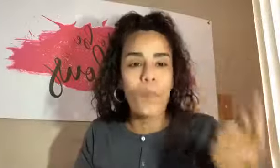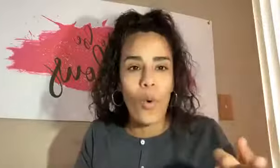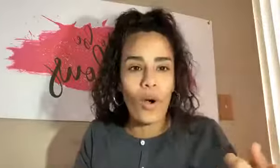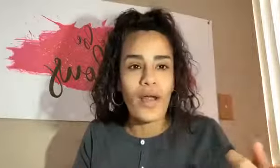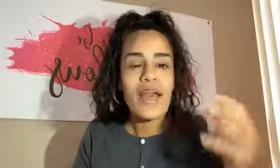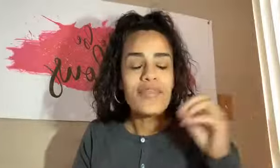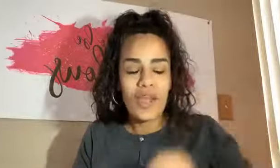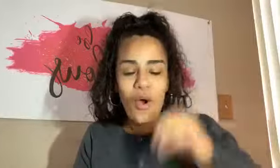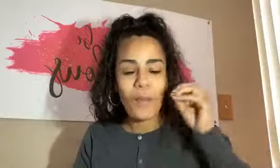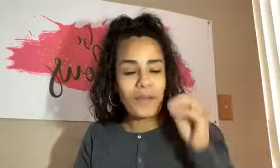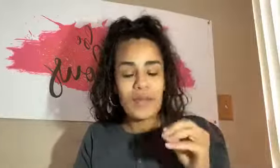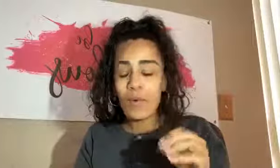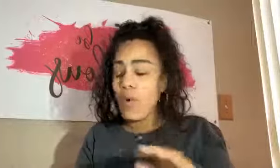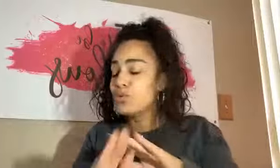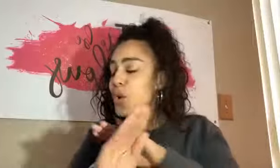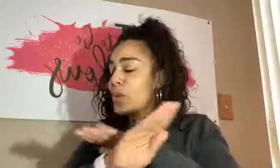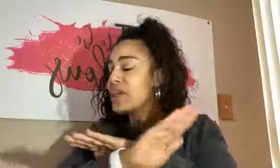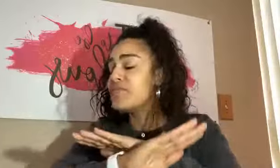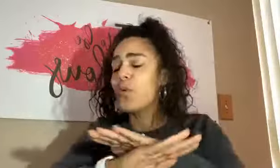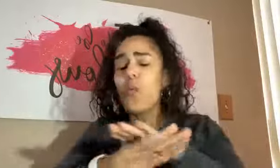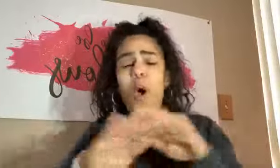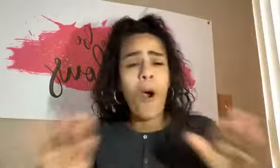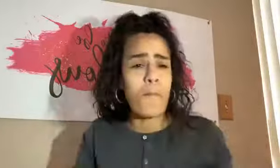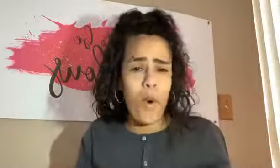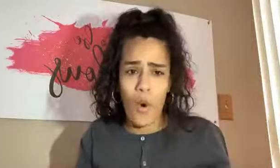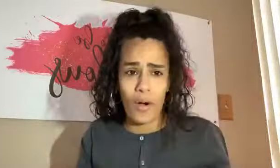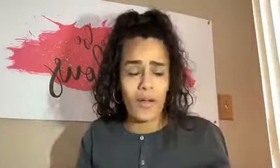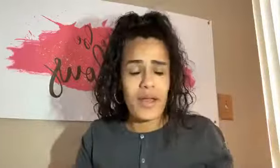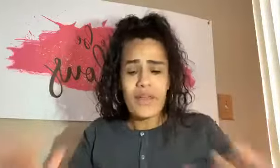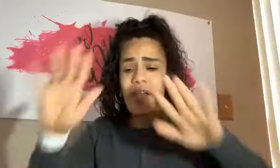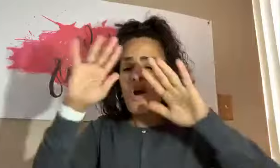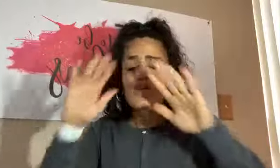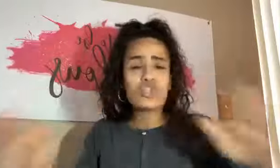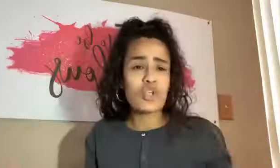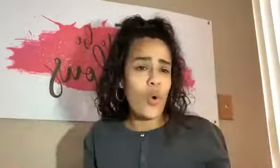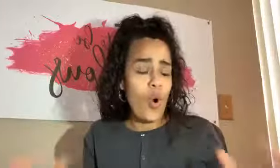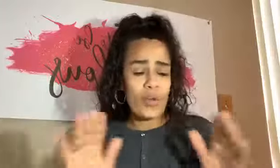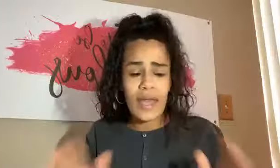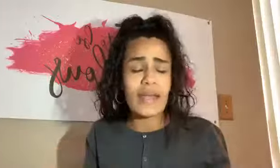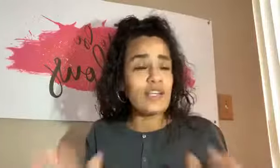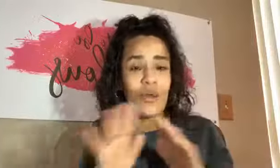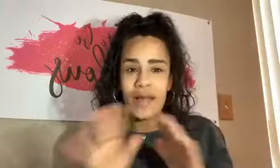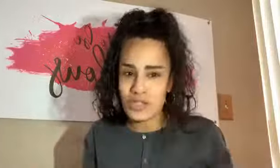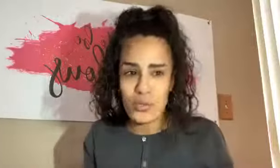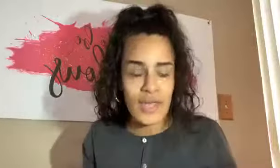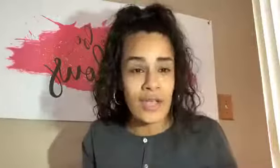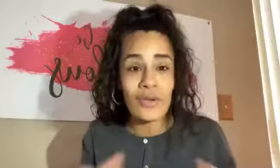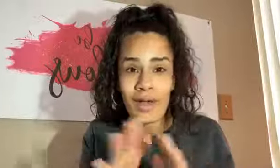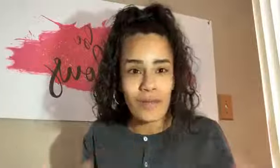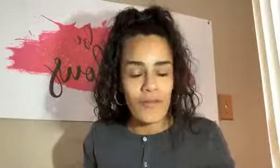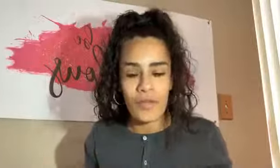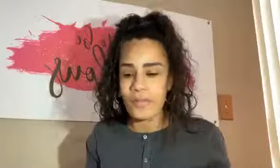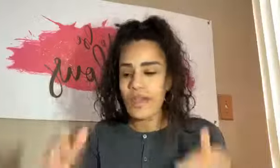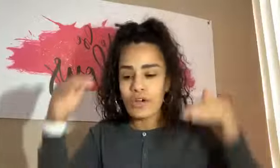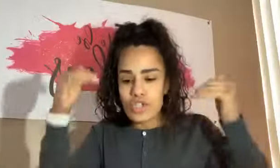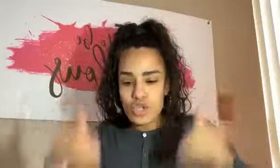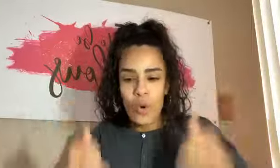more. There are people who don't even want more. They are so okay. And you know, that's okay. You got to love them. They are so